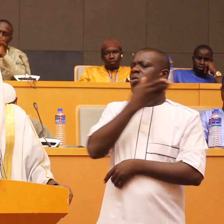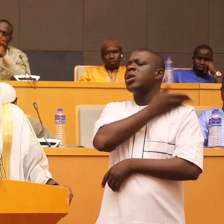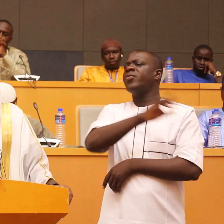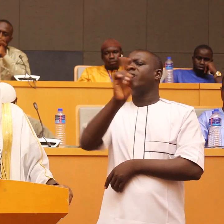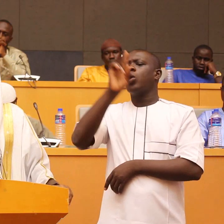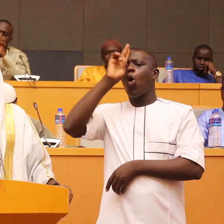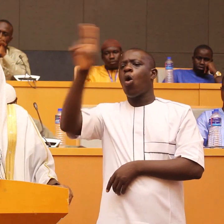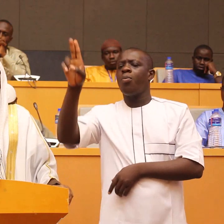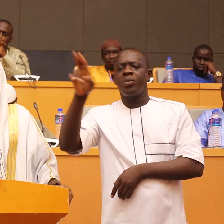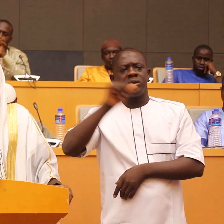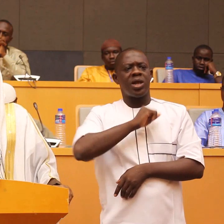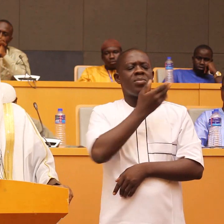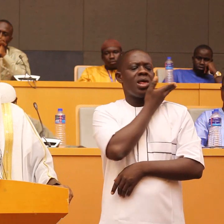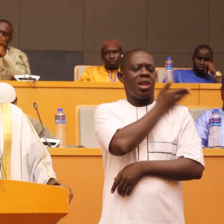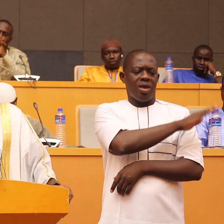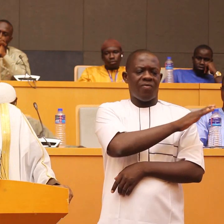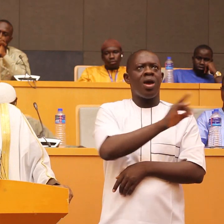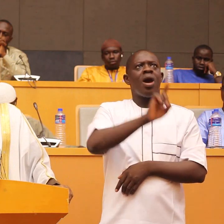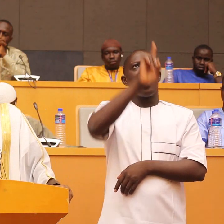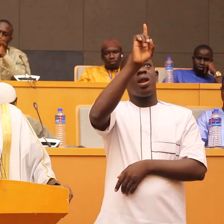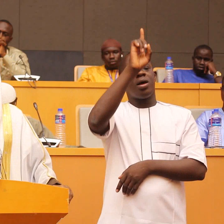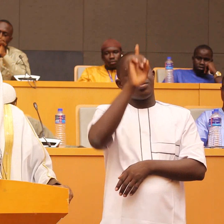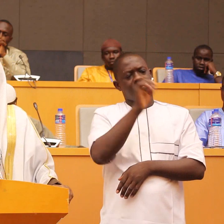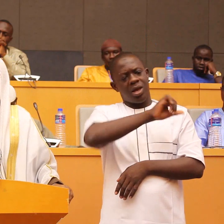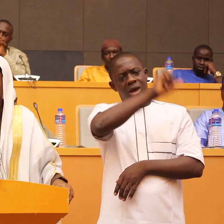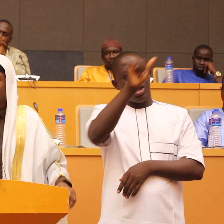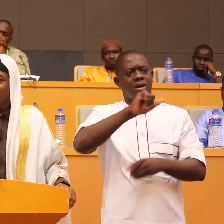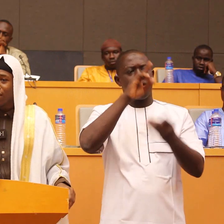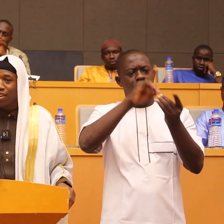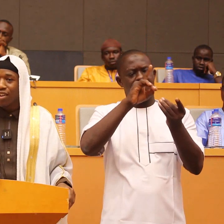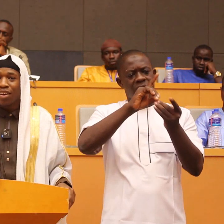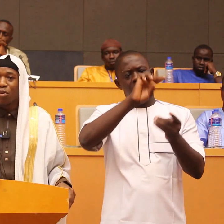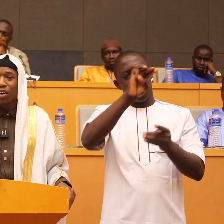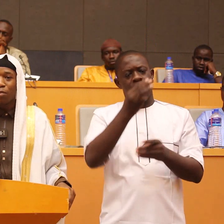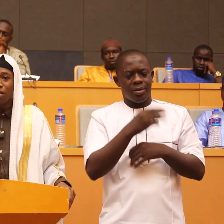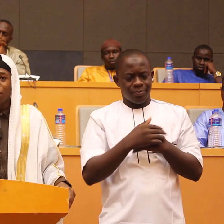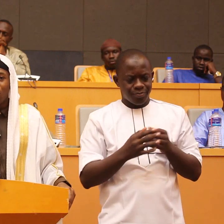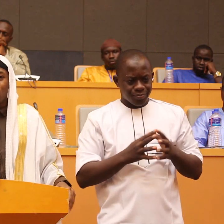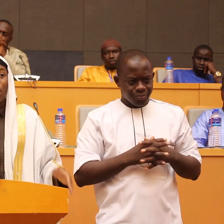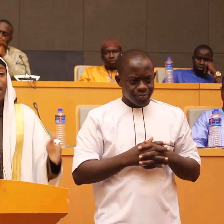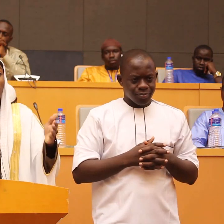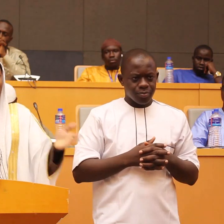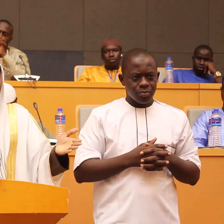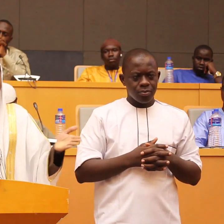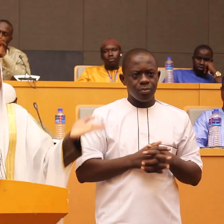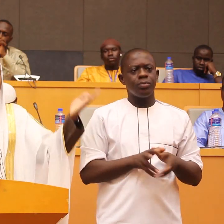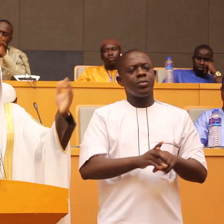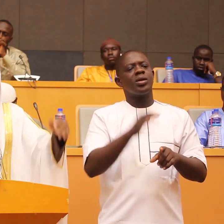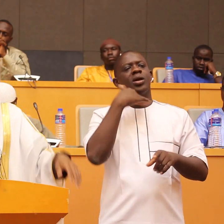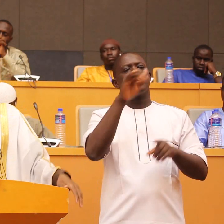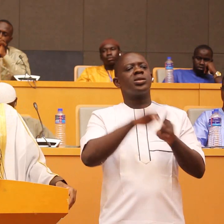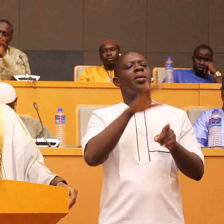your family he said i left there allah and his messenger allah akbar where are men